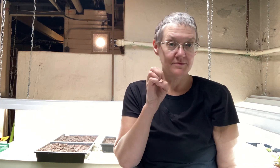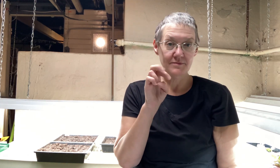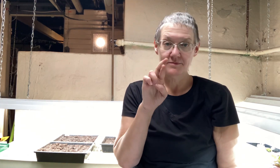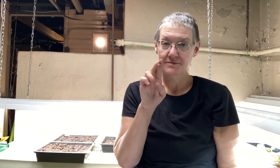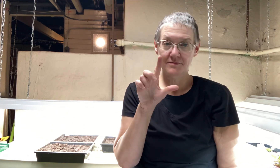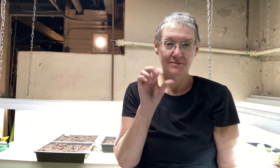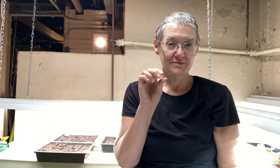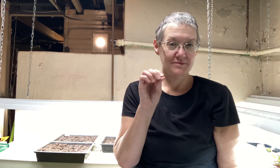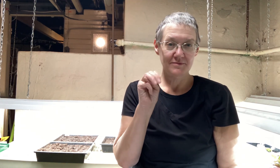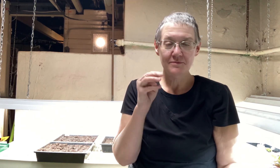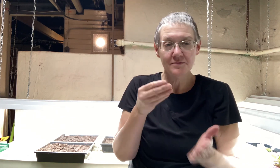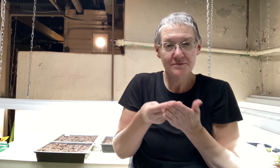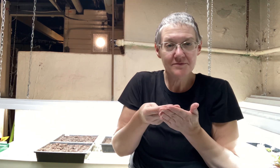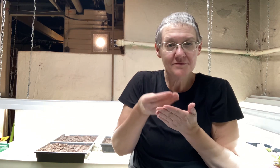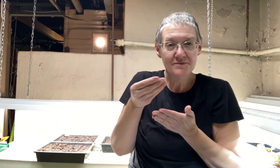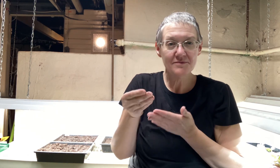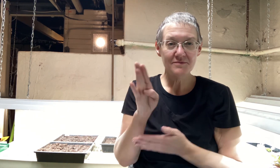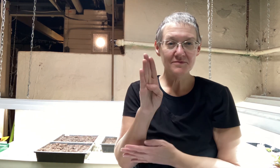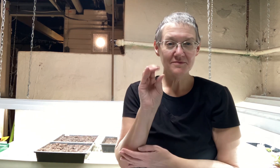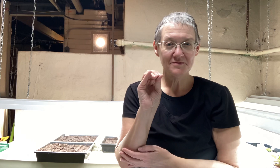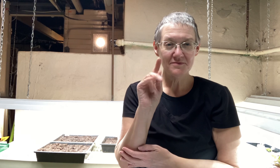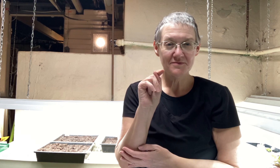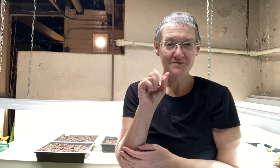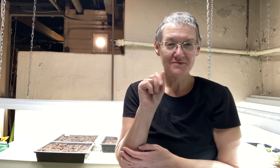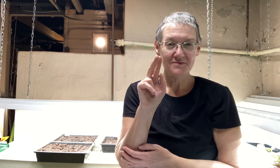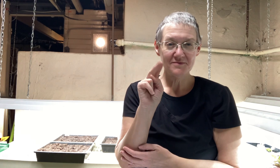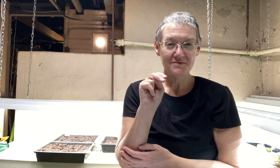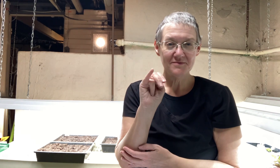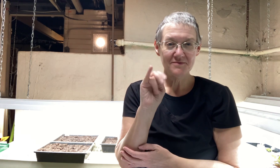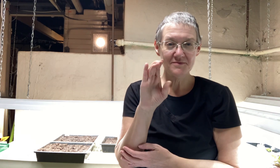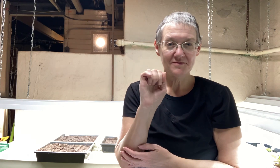now these are not heirloom i bought these from botanical interests